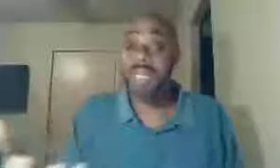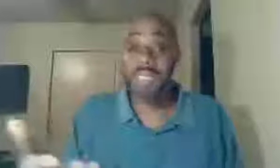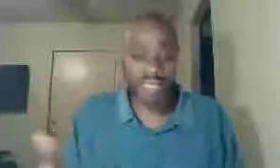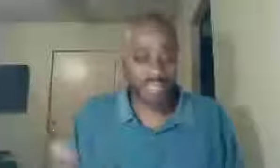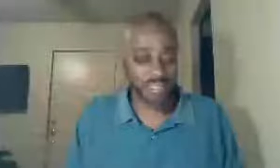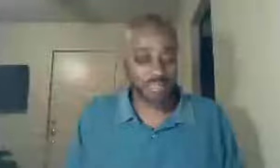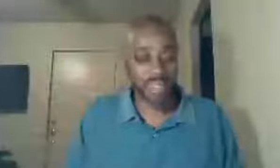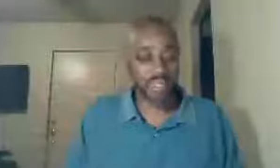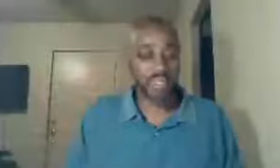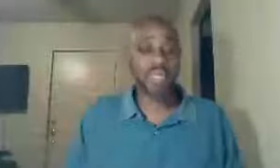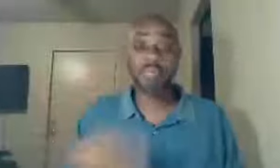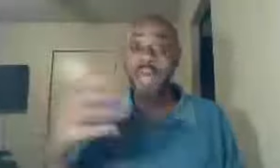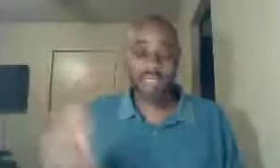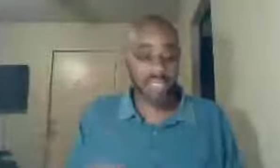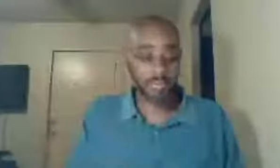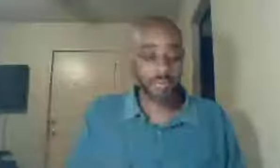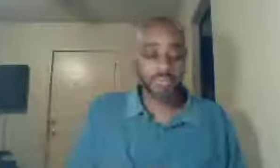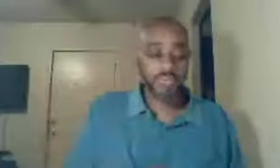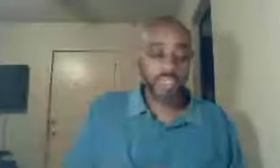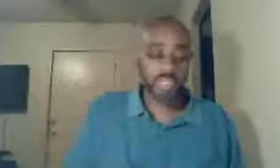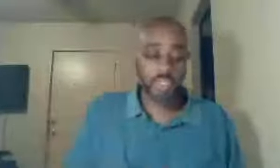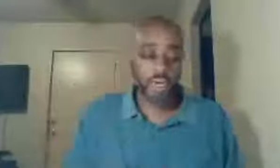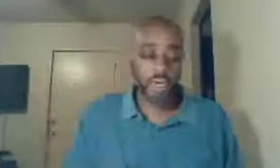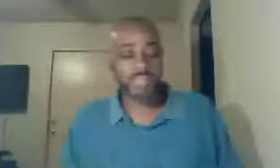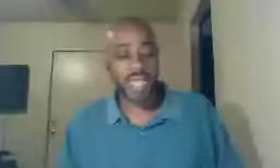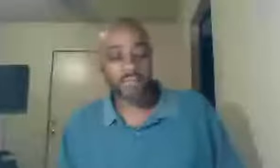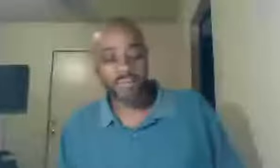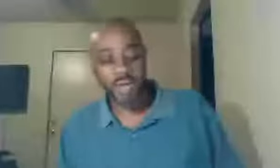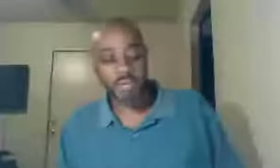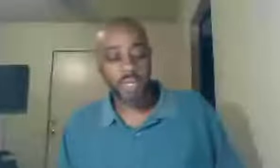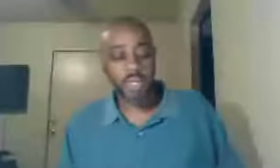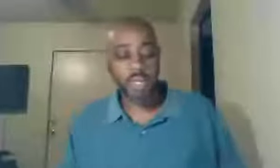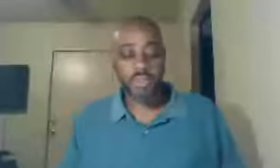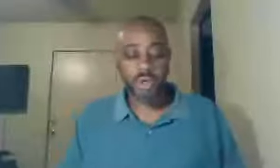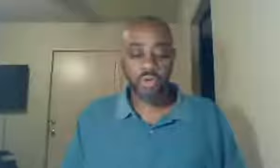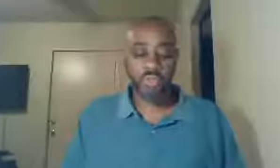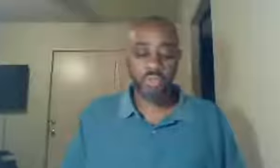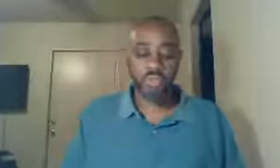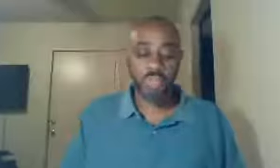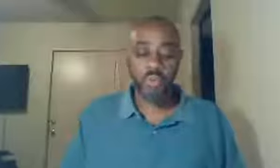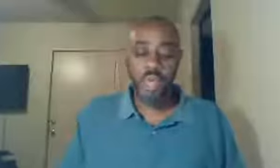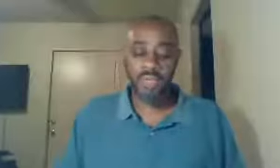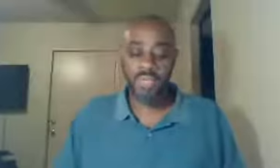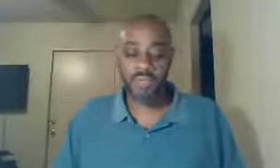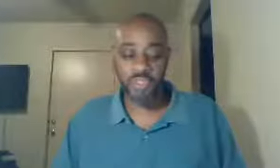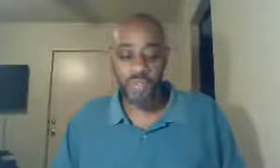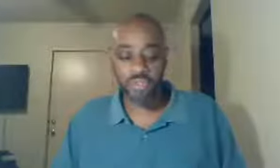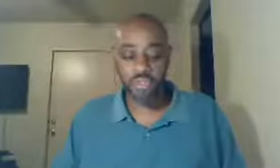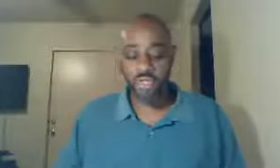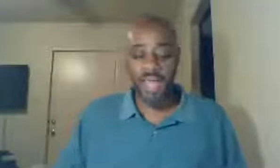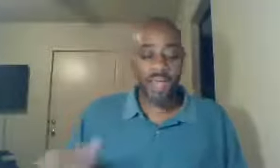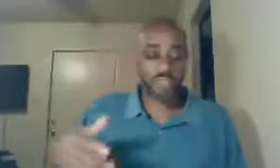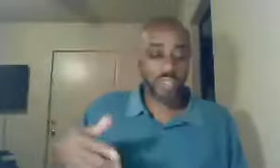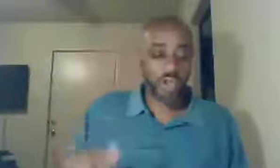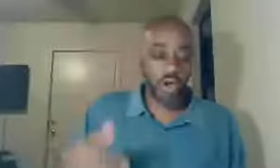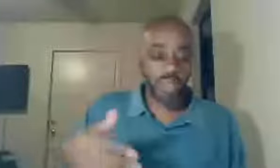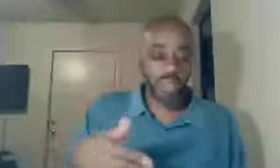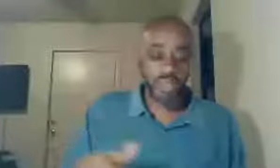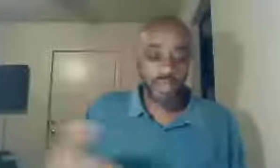like this man, in my example, his glory comes not from, those who speak well, of his pastoral acts, on their